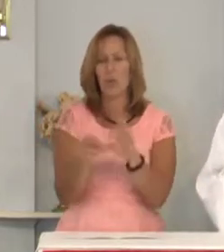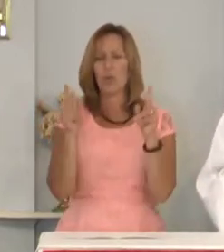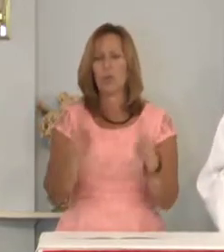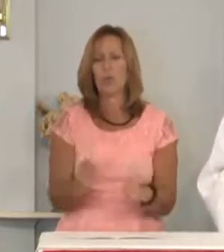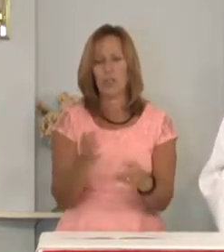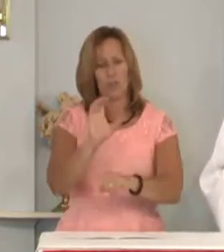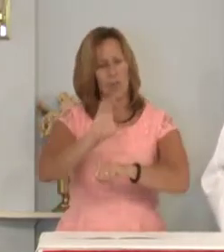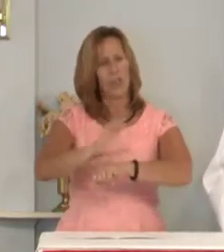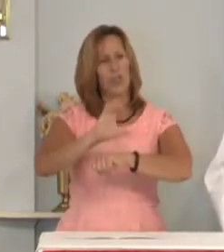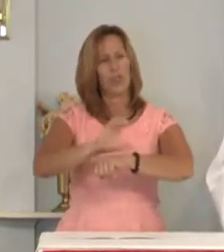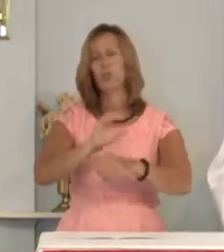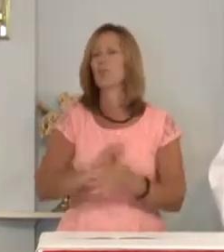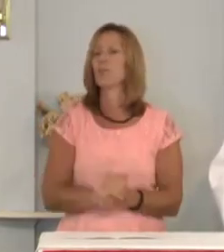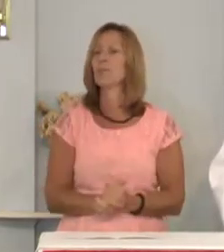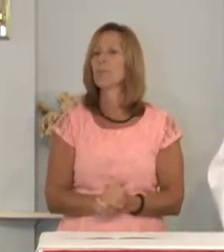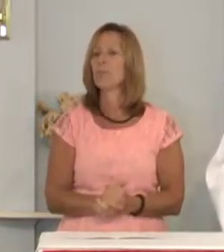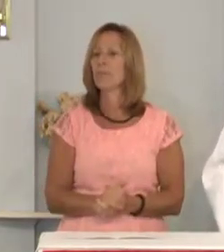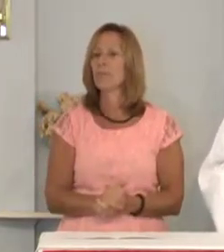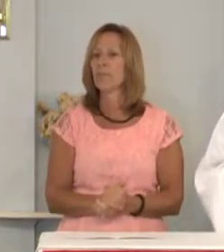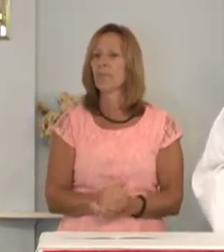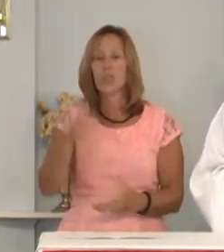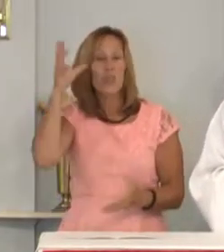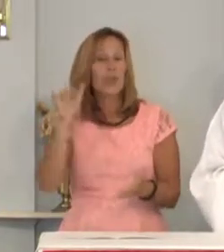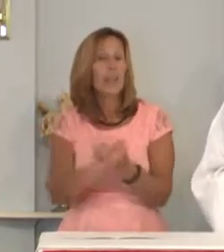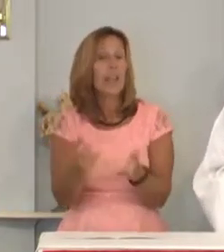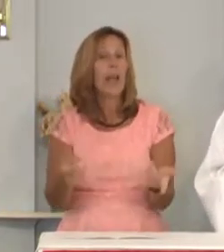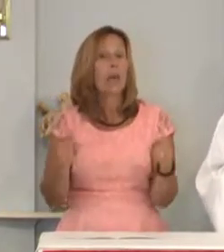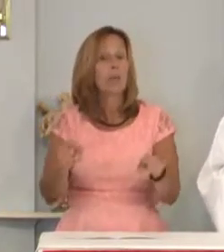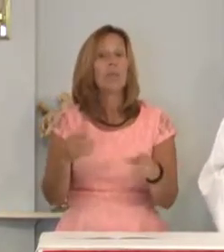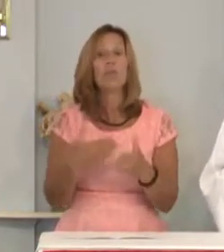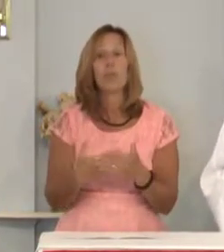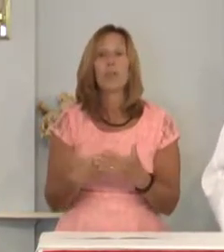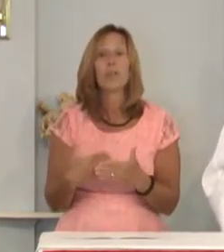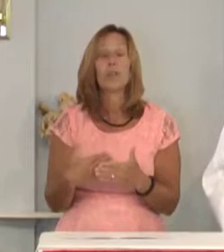person in this church. Ever heard of that happening?